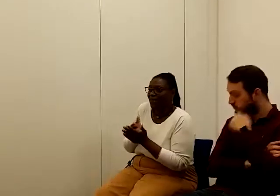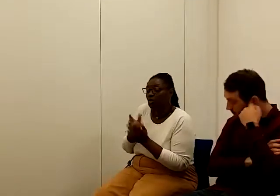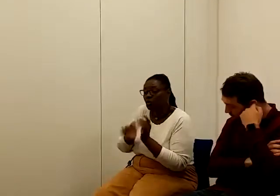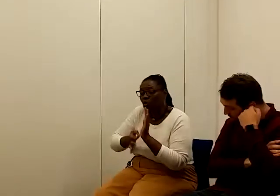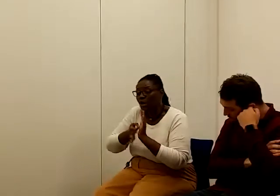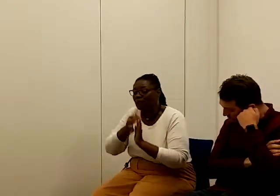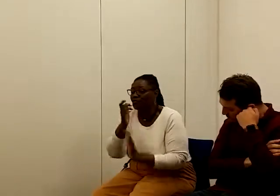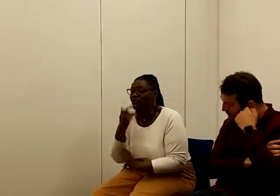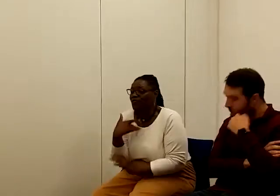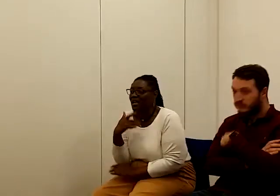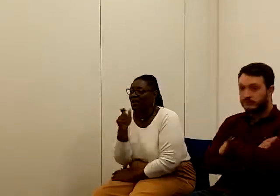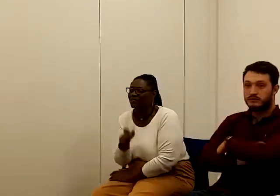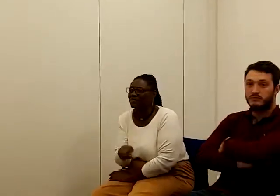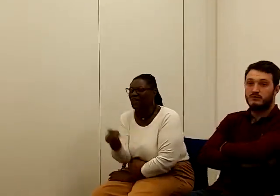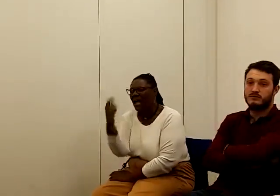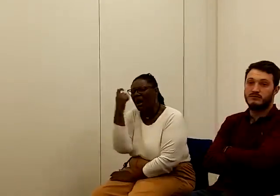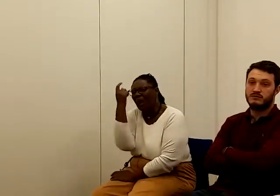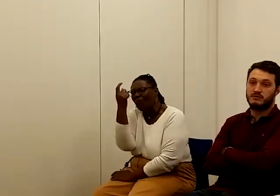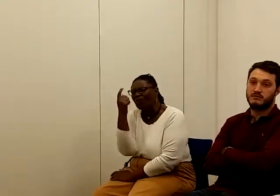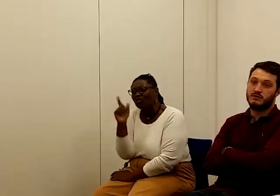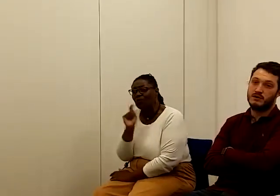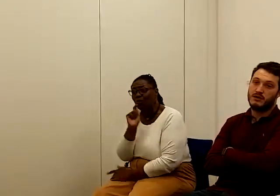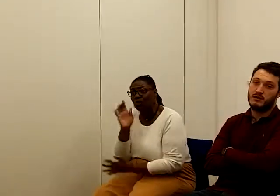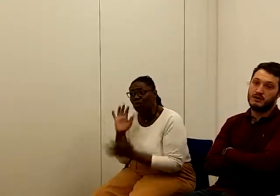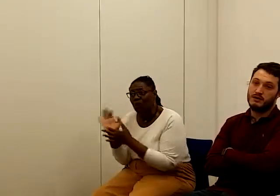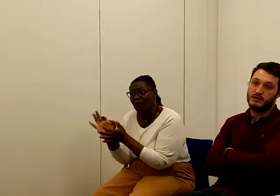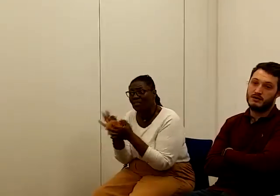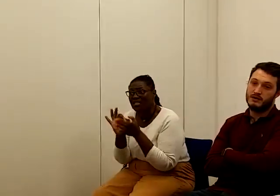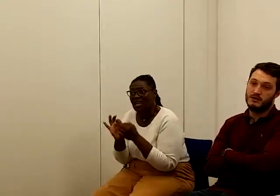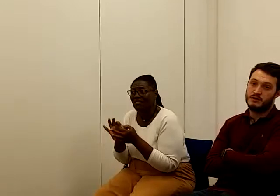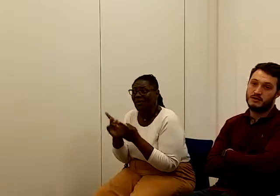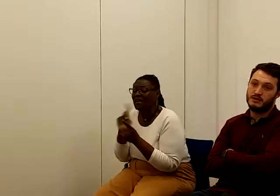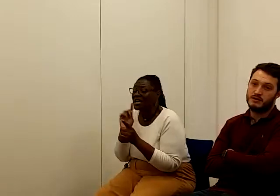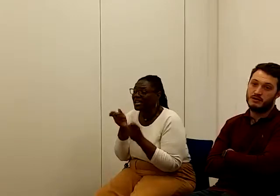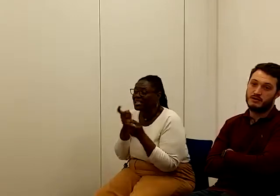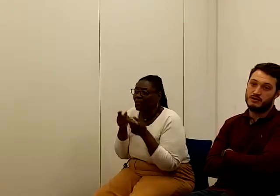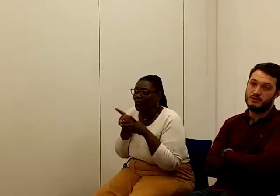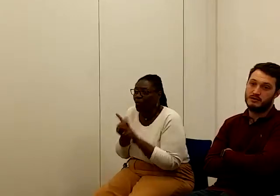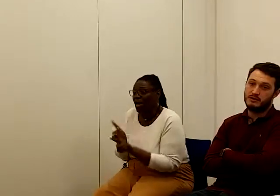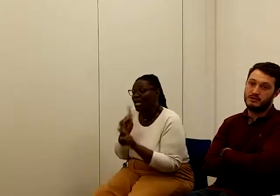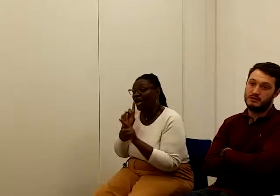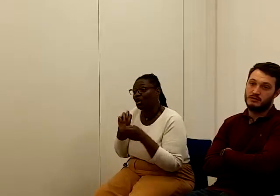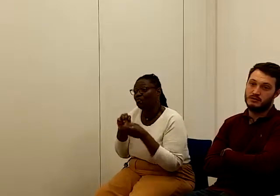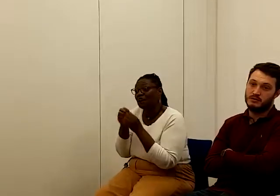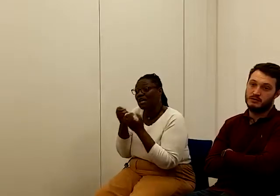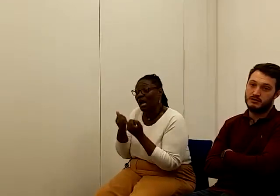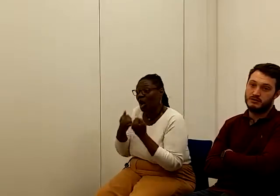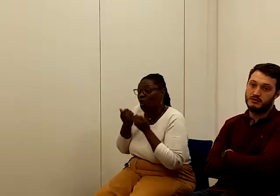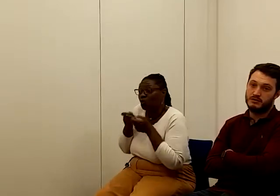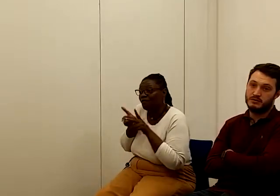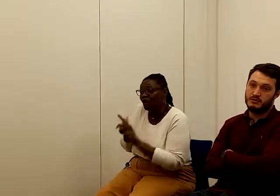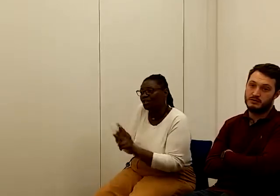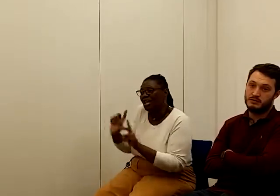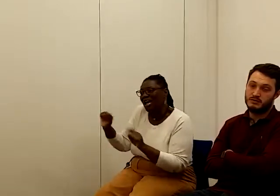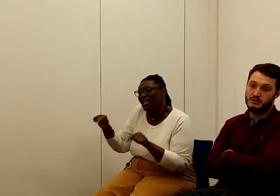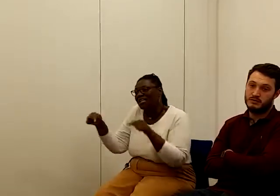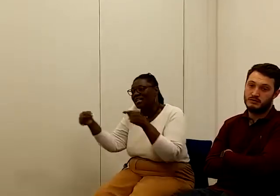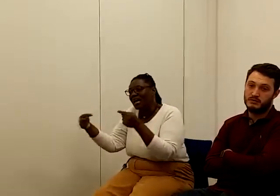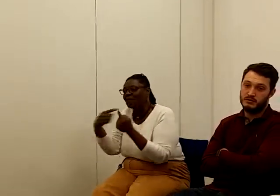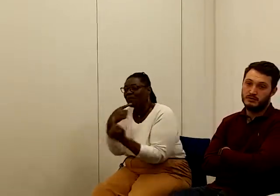lives. So I was wondering if we could come together in some way and create our own version of that as a counter-message to say, look, this is the